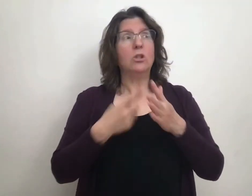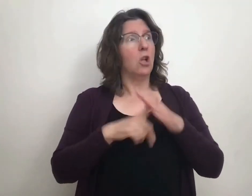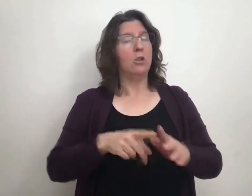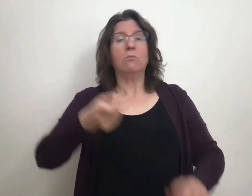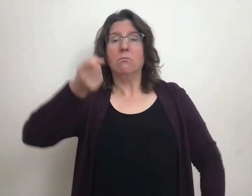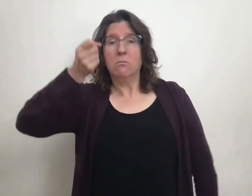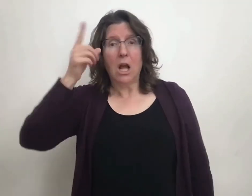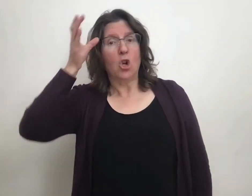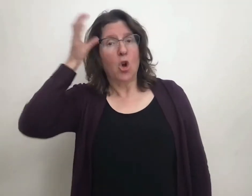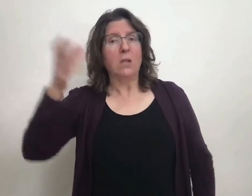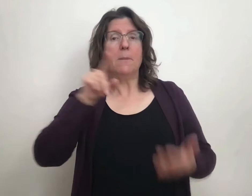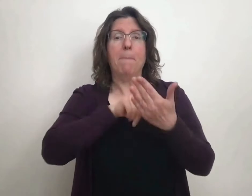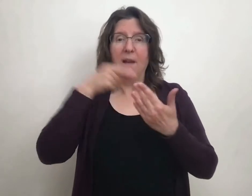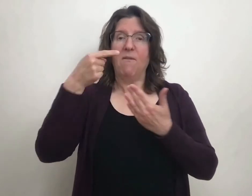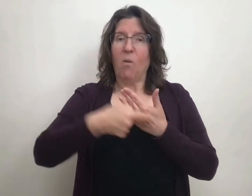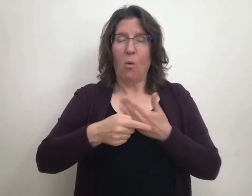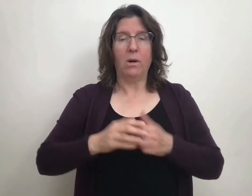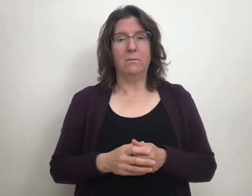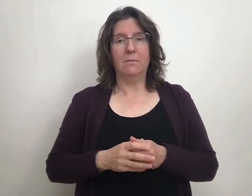All the students had grasped the concept of metaphor.